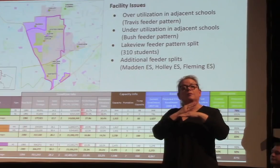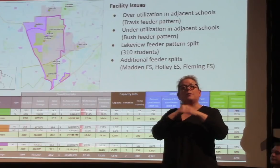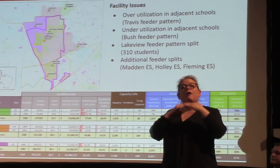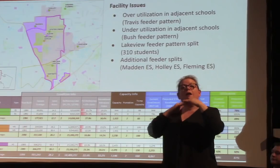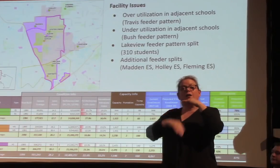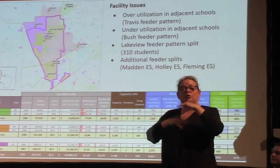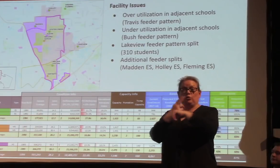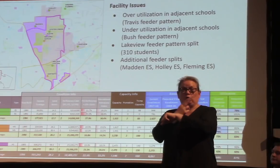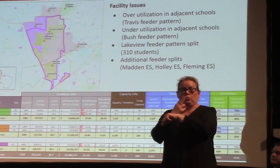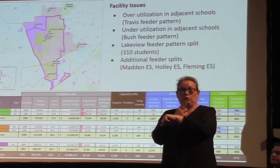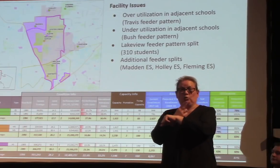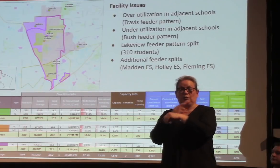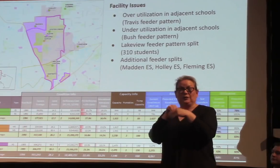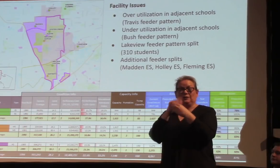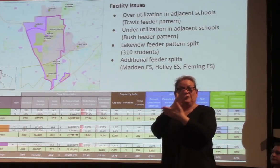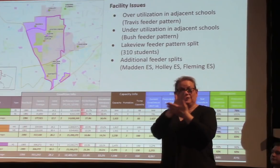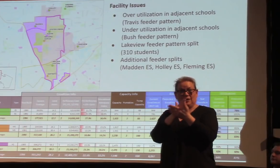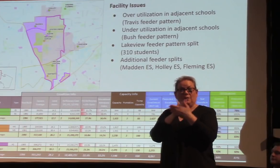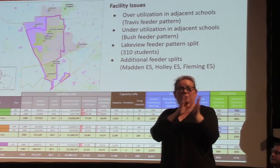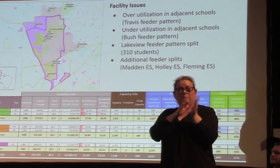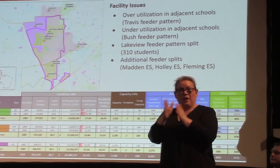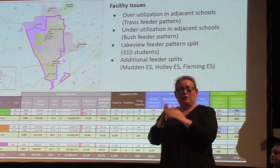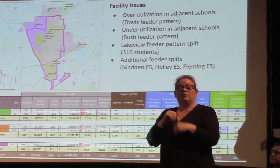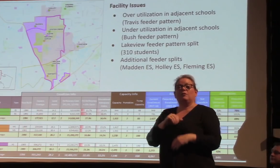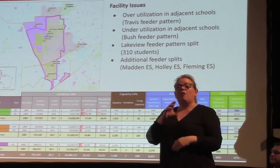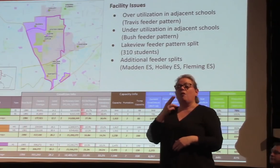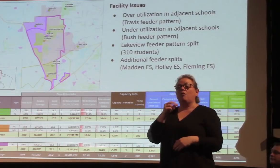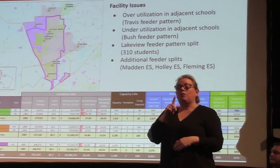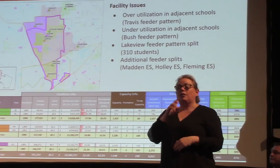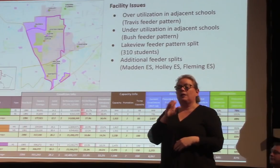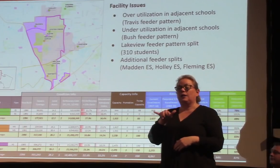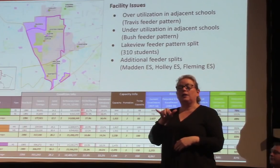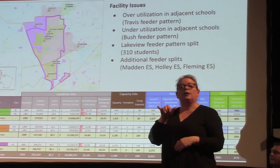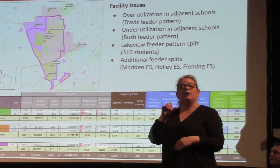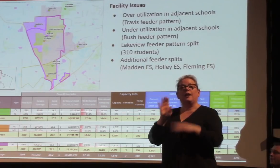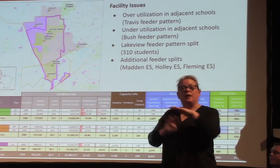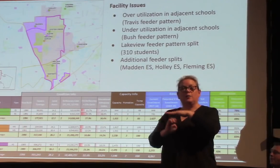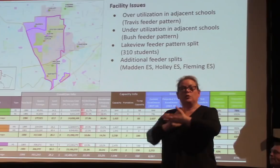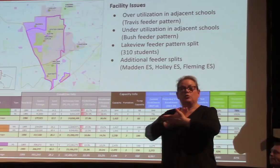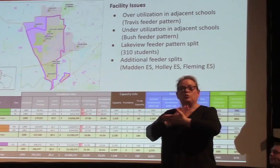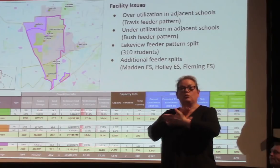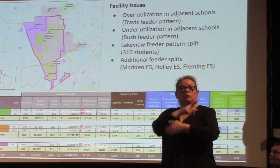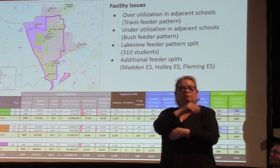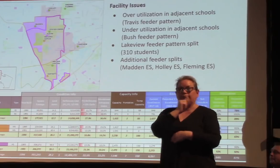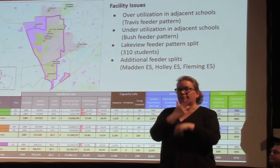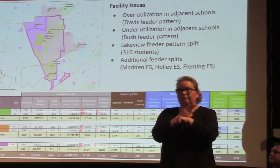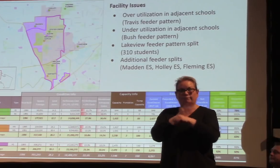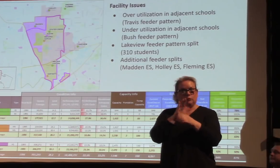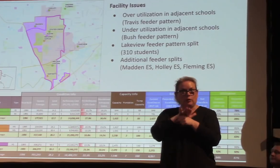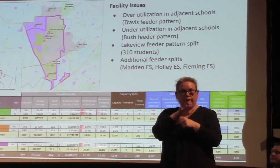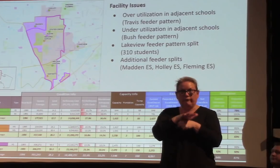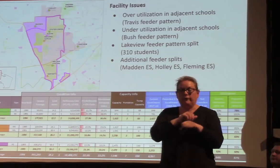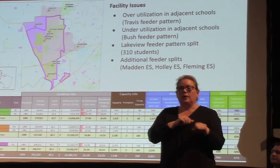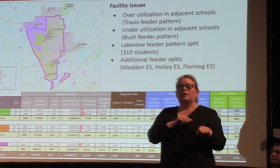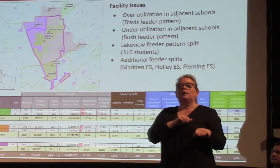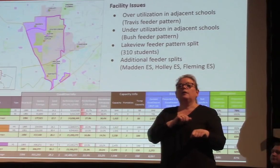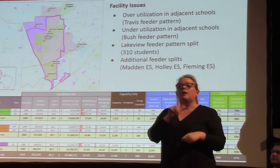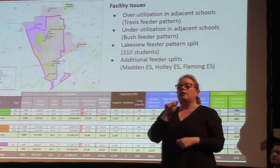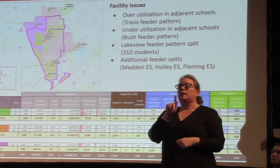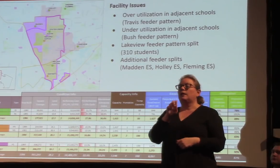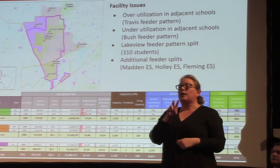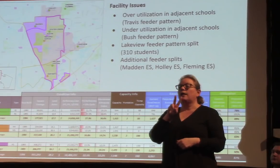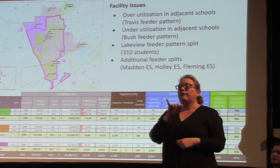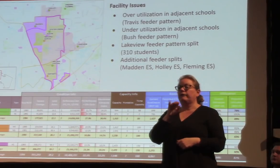patterns. Hawley Elementary is going to be under-utilized. We have a pretty significant feeder pattern split. Lakeview